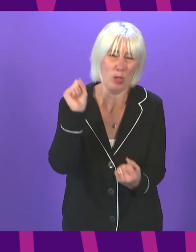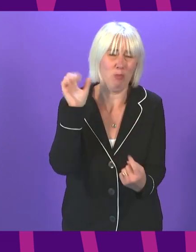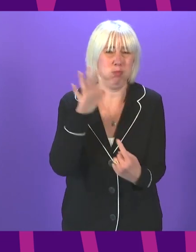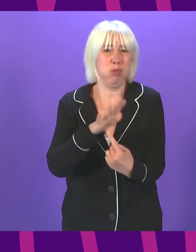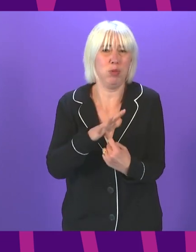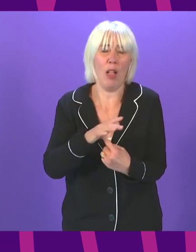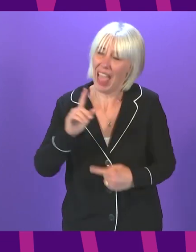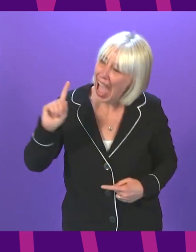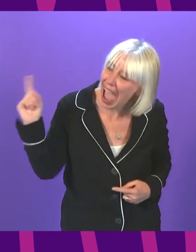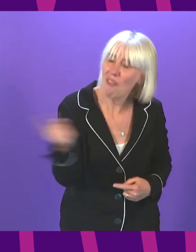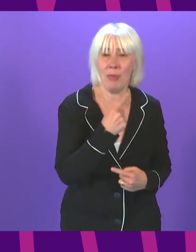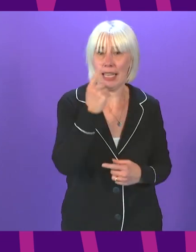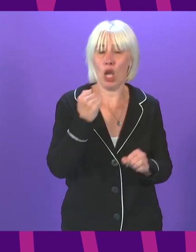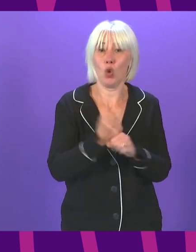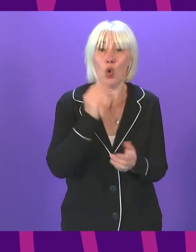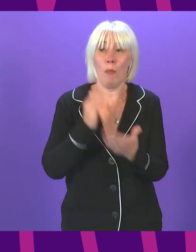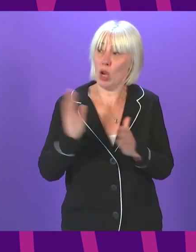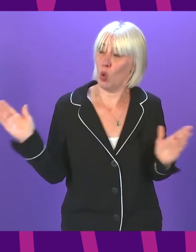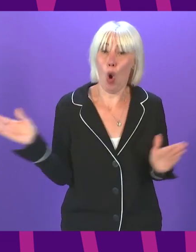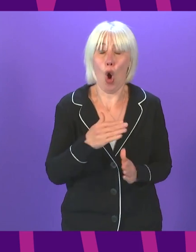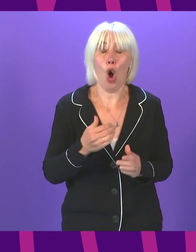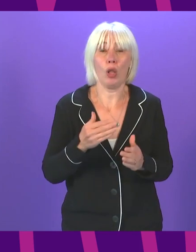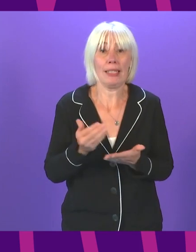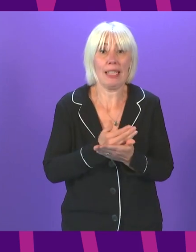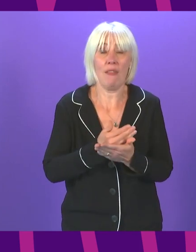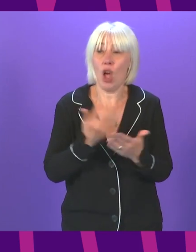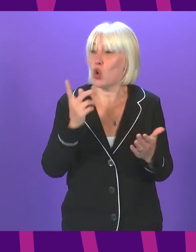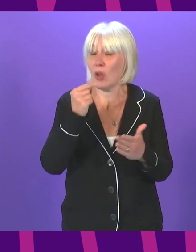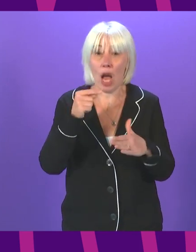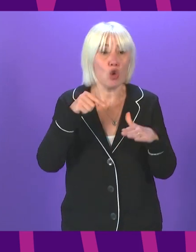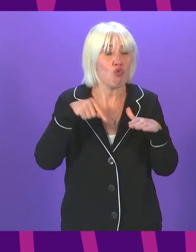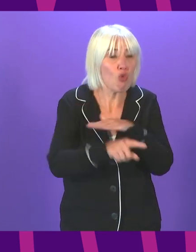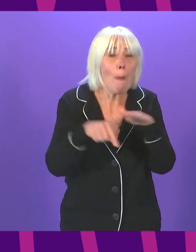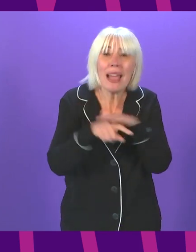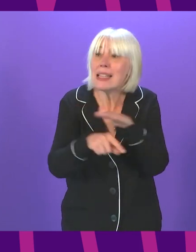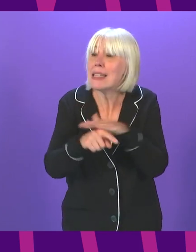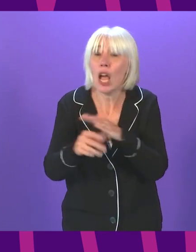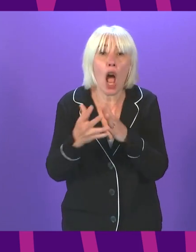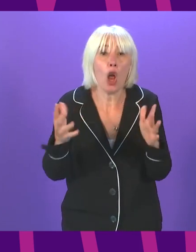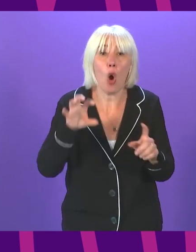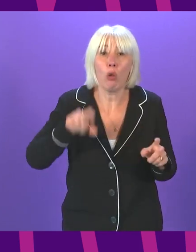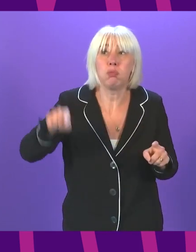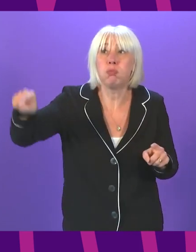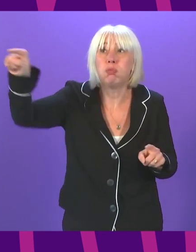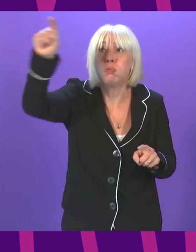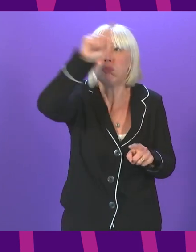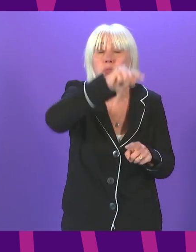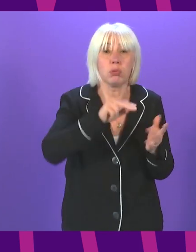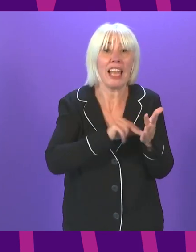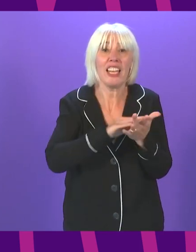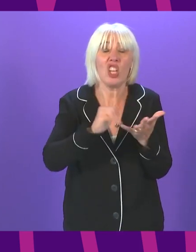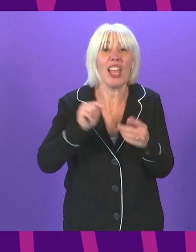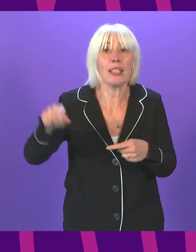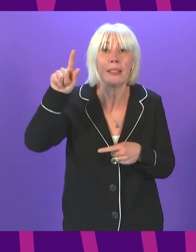to keep everybody safe. There are drop-in vaccination centres in every mainland health board area. If you haven't been vaccinated yet